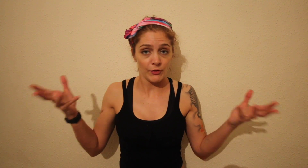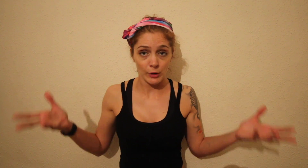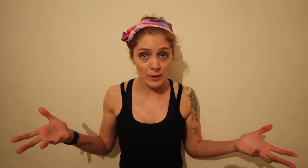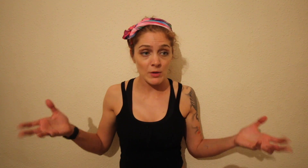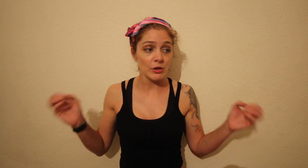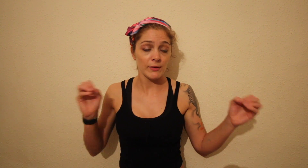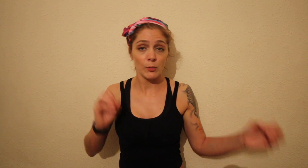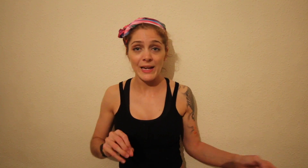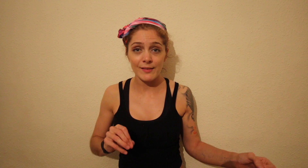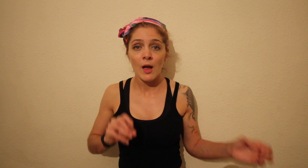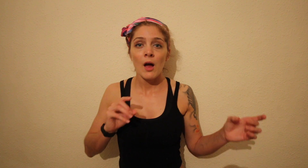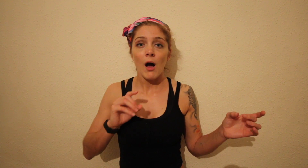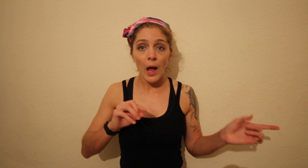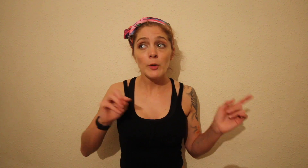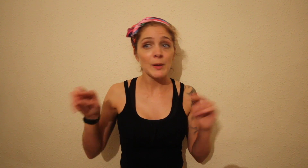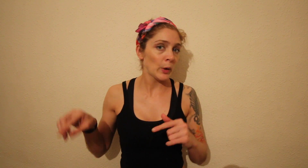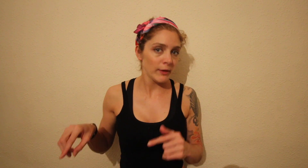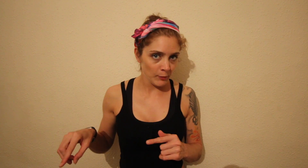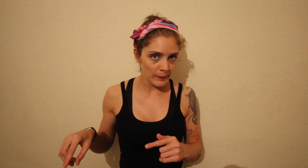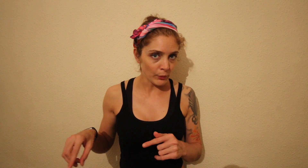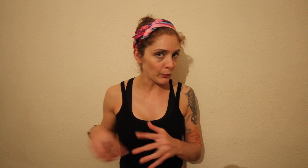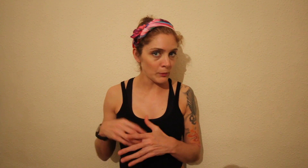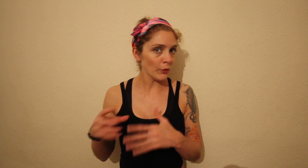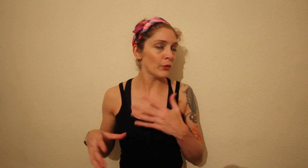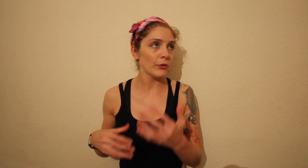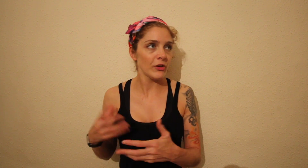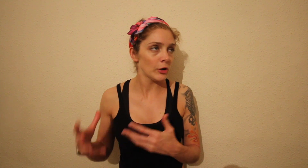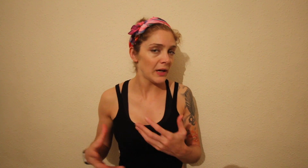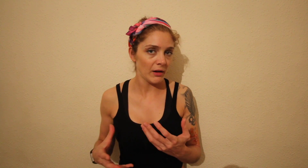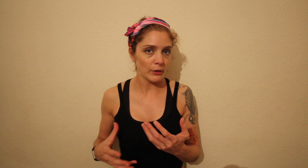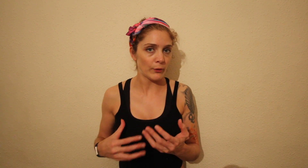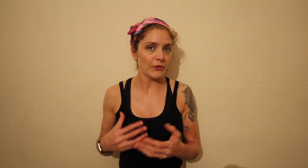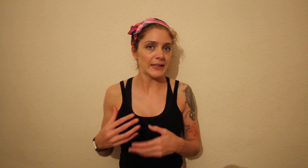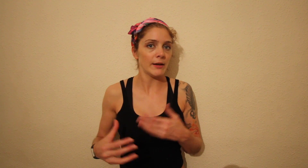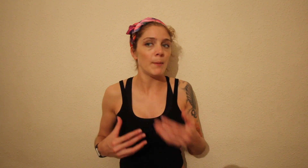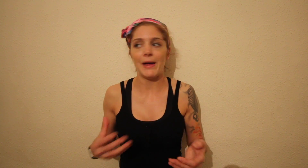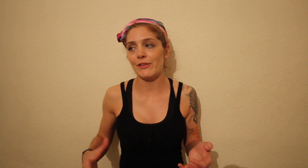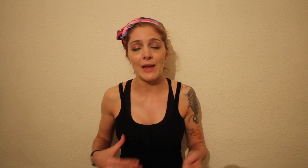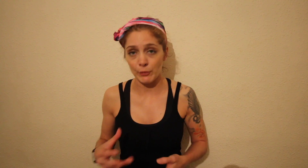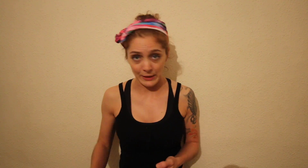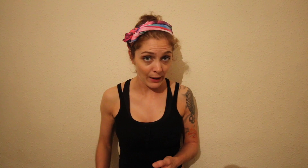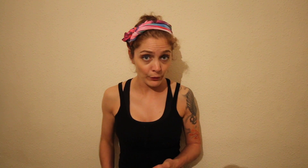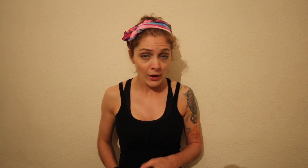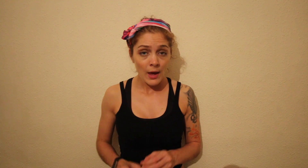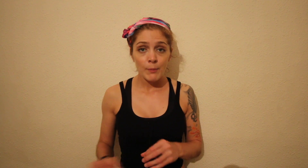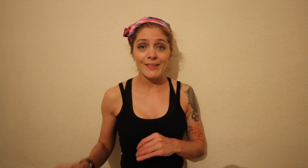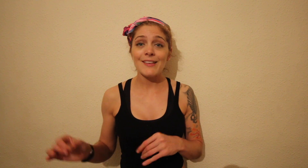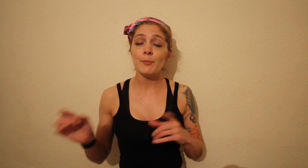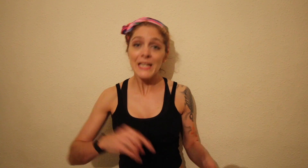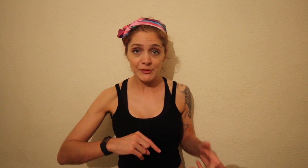different equipment, using the weights, I would be one of these people. So I'm not sort of sitting on my high horse thinking that I'm better than everyone else. But since being